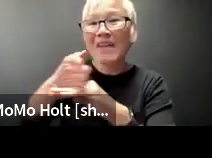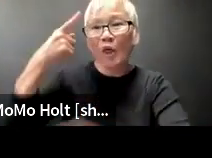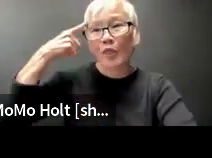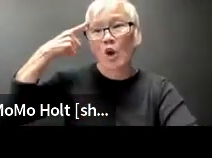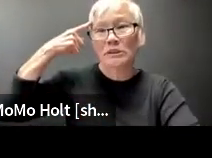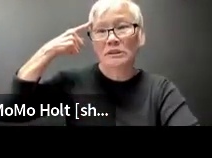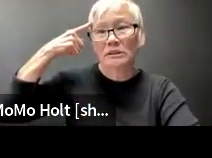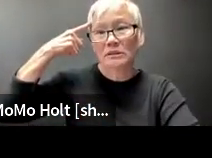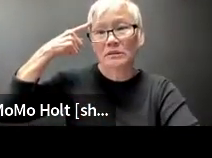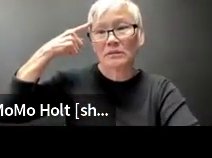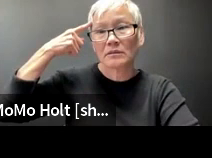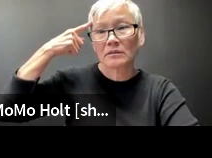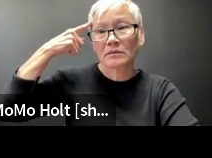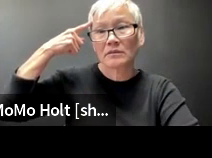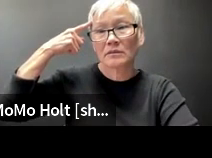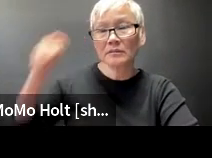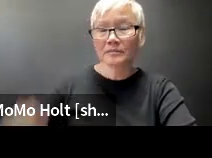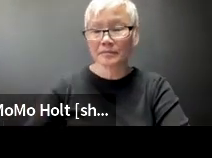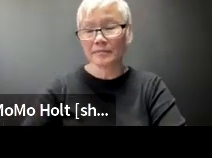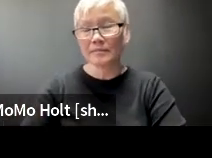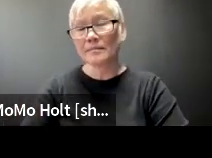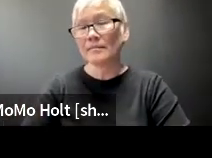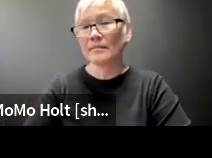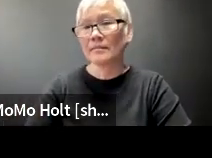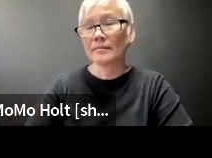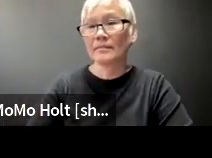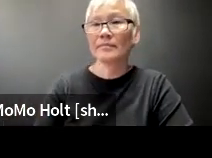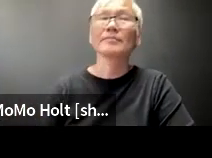together not as an afterthought